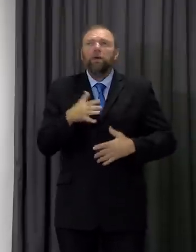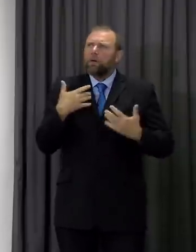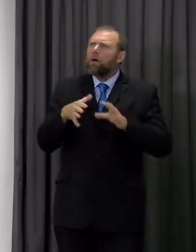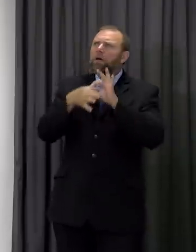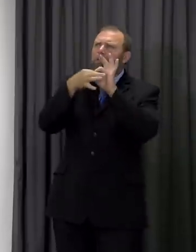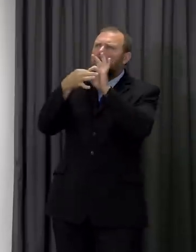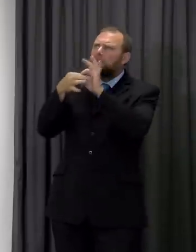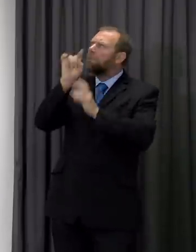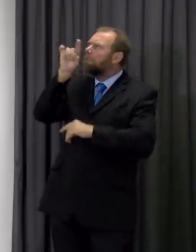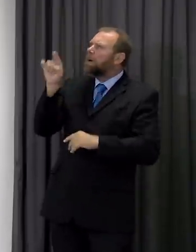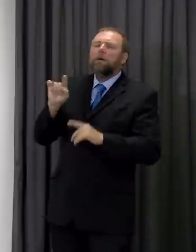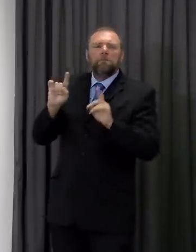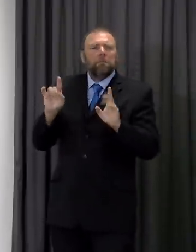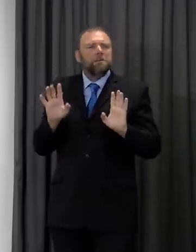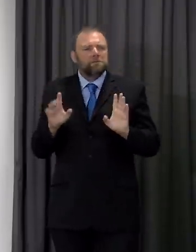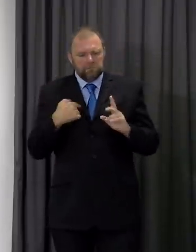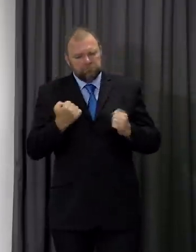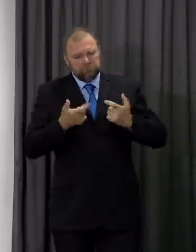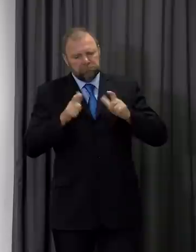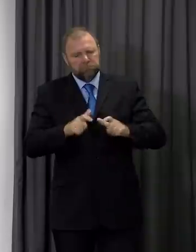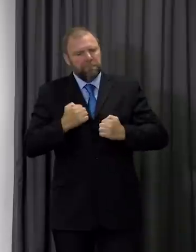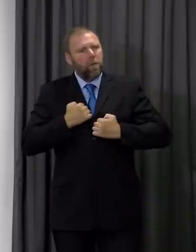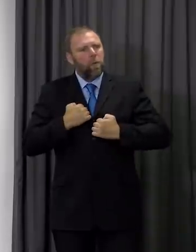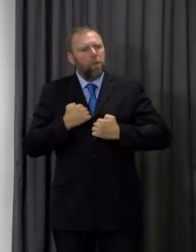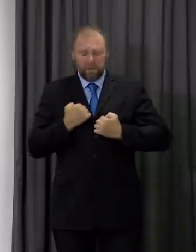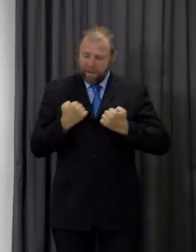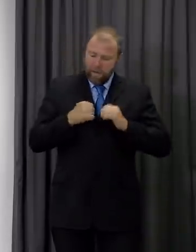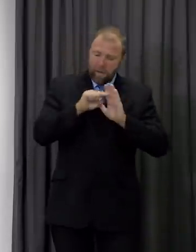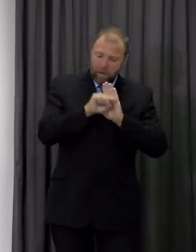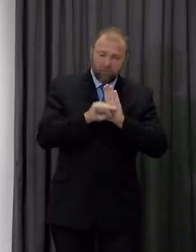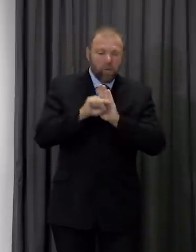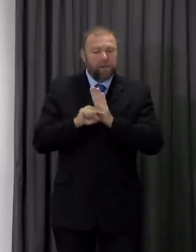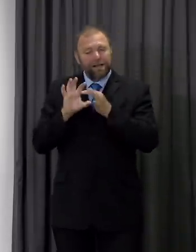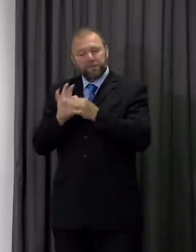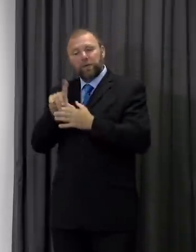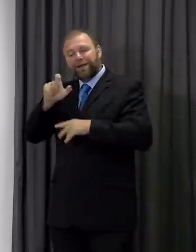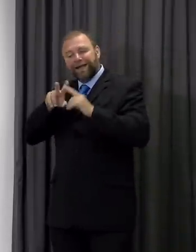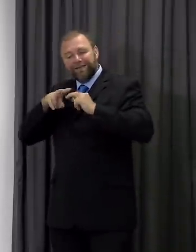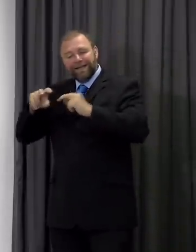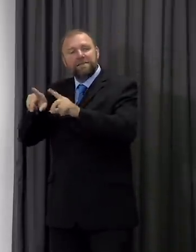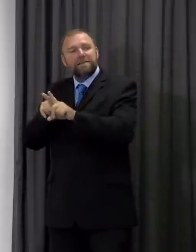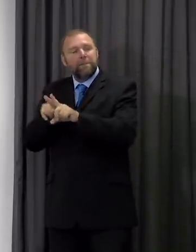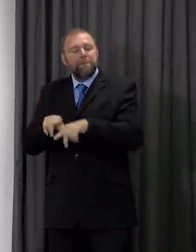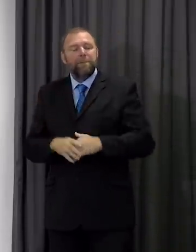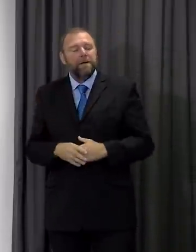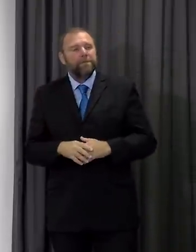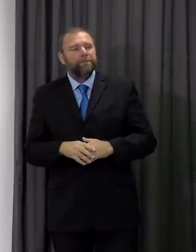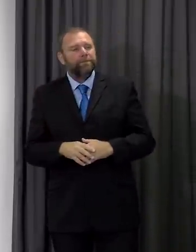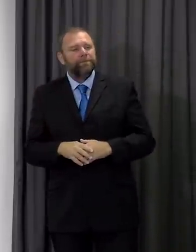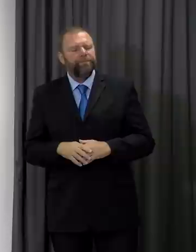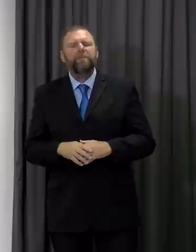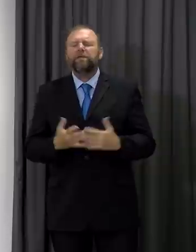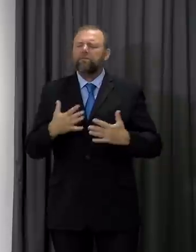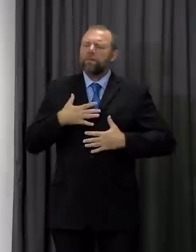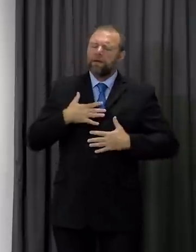nations we made our own choices about the local lockdown measures in Kefili from a health minister's point of view that we've still